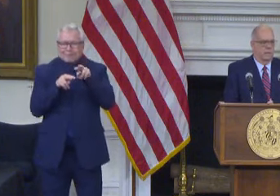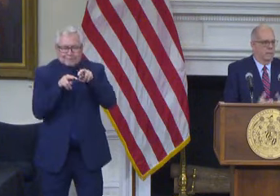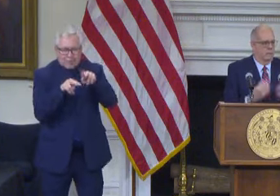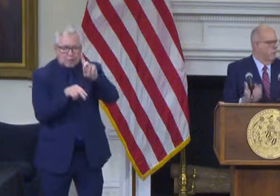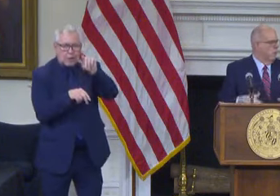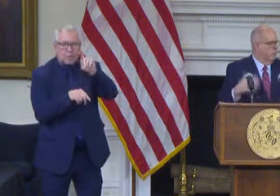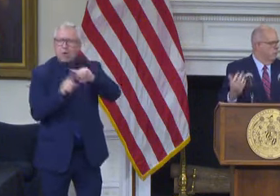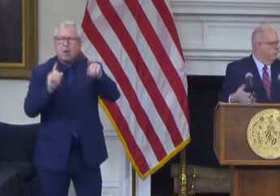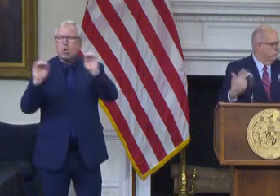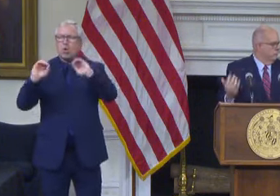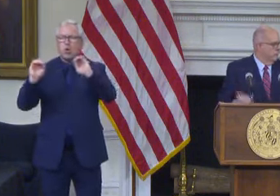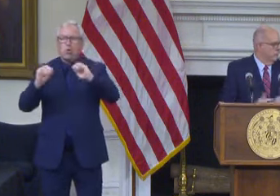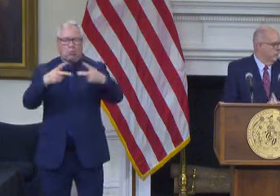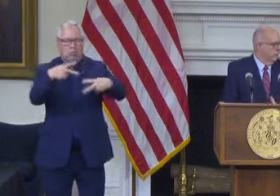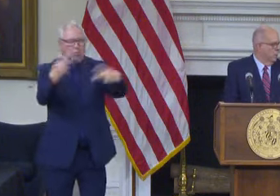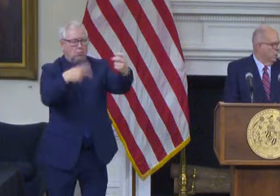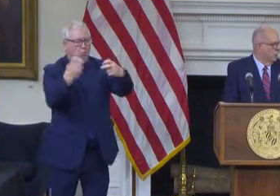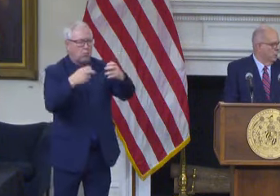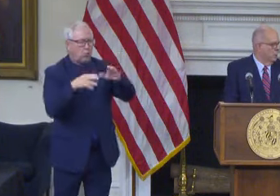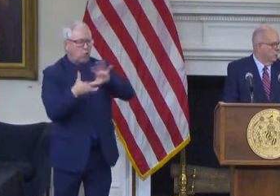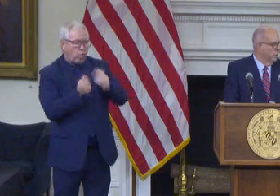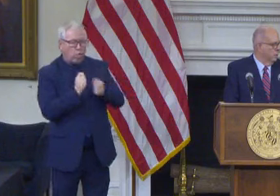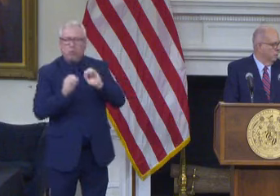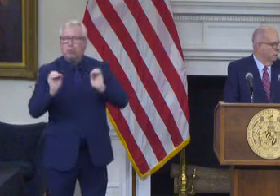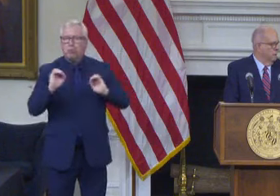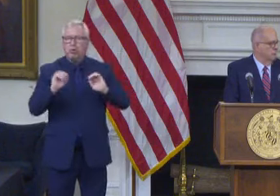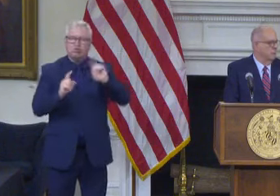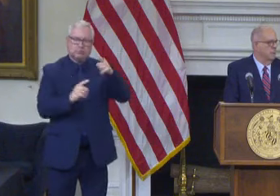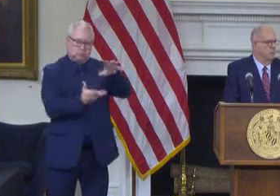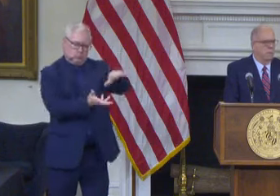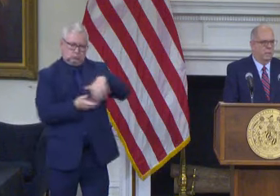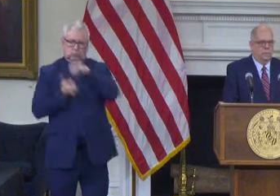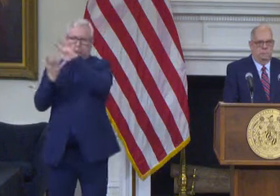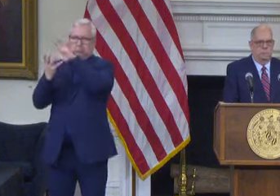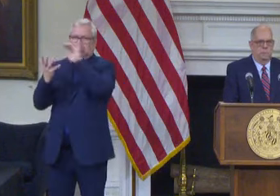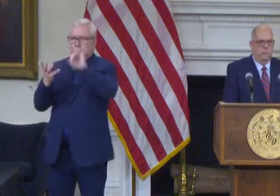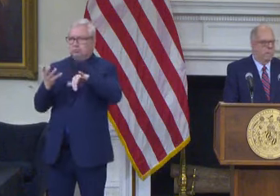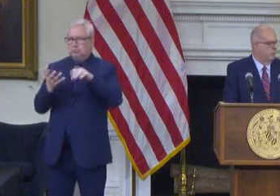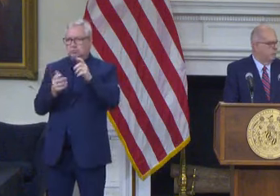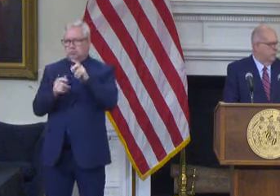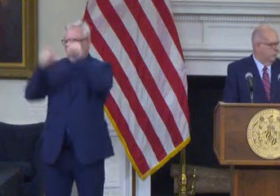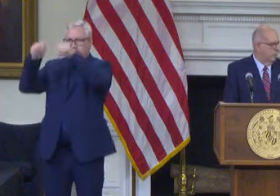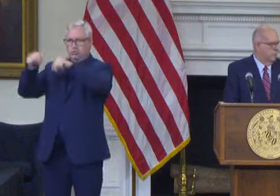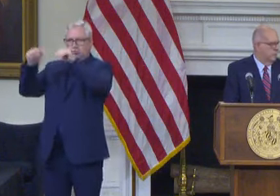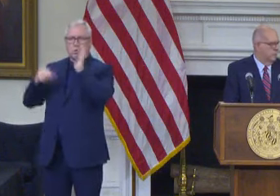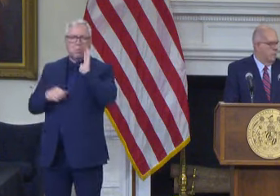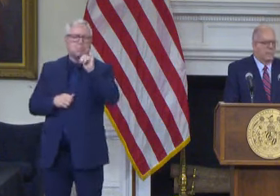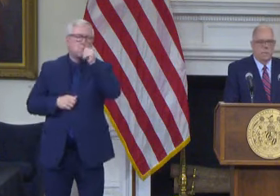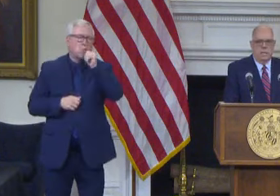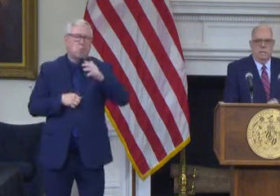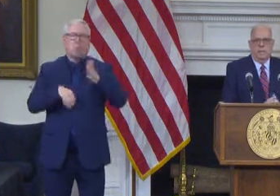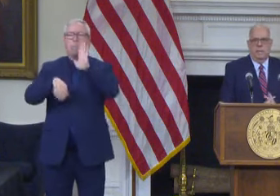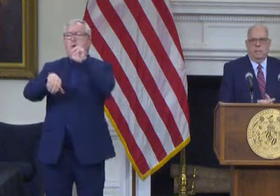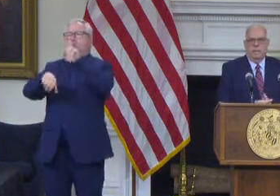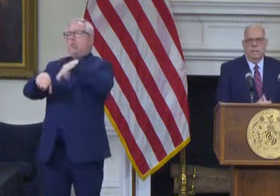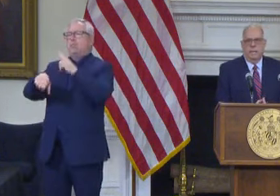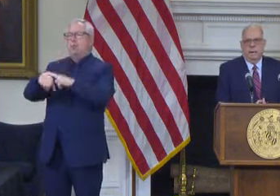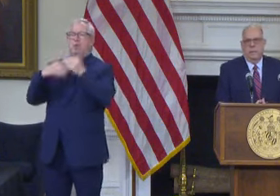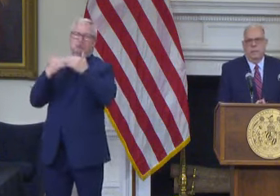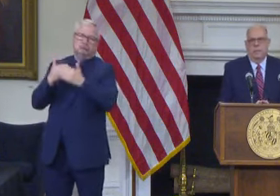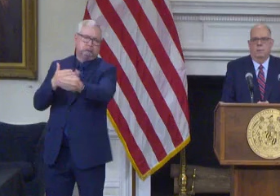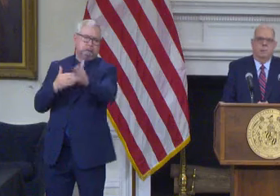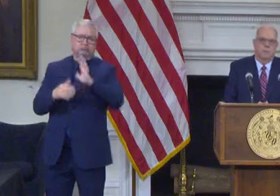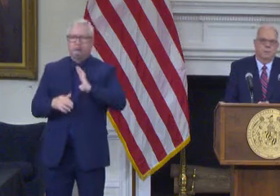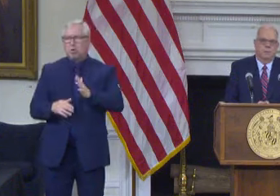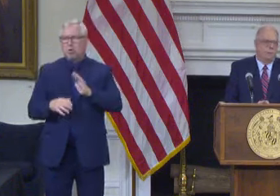as of today or tomorrow all of the all the postings on the uh on the websites will be back up to date but it hasn't hasn't changed any of the data